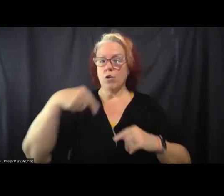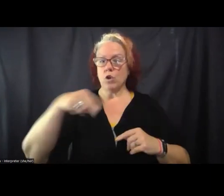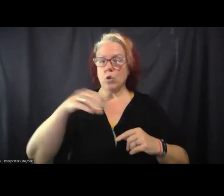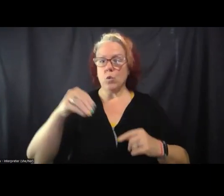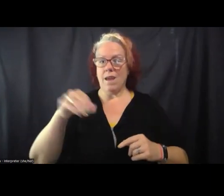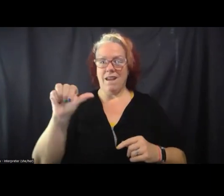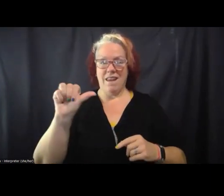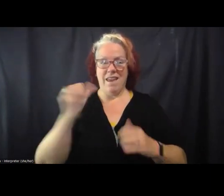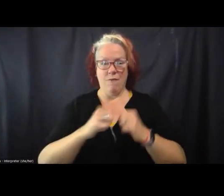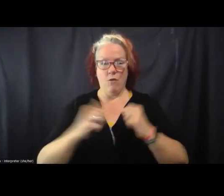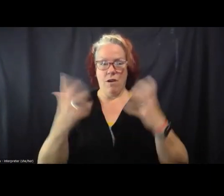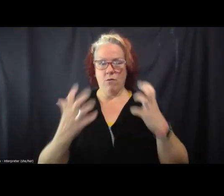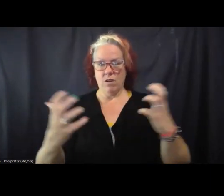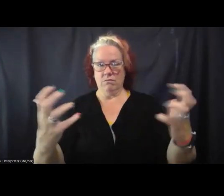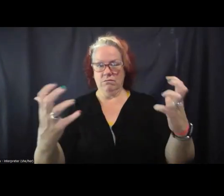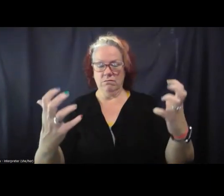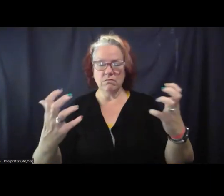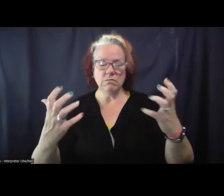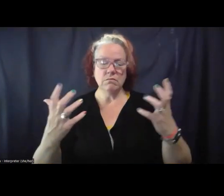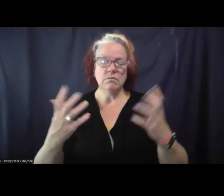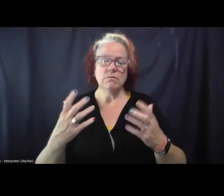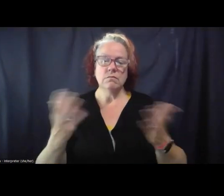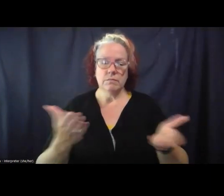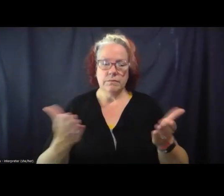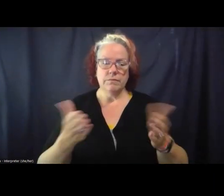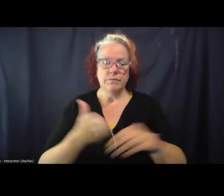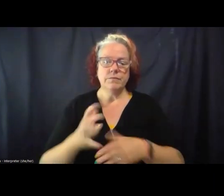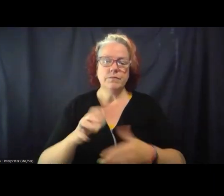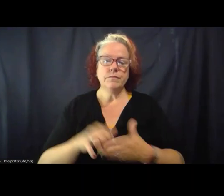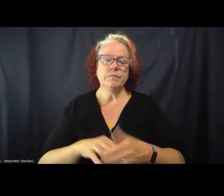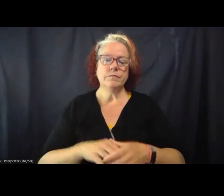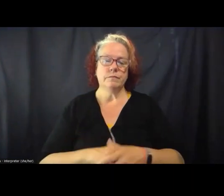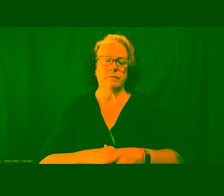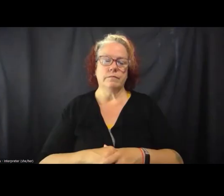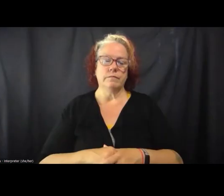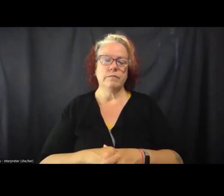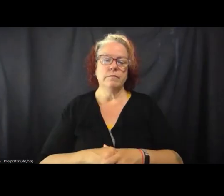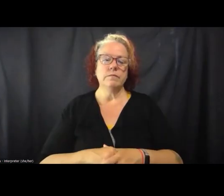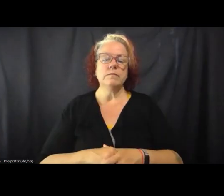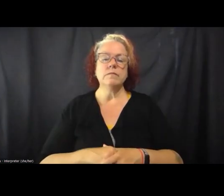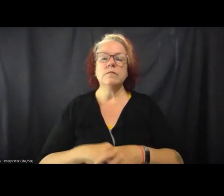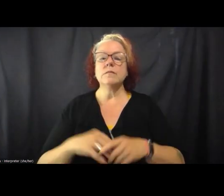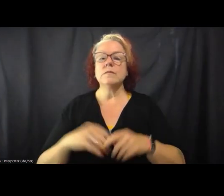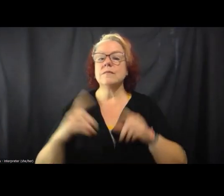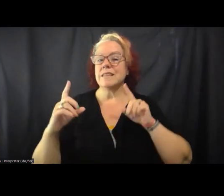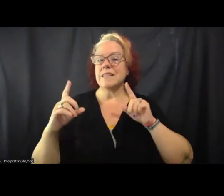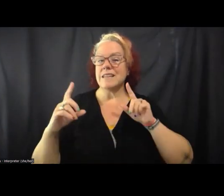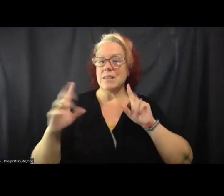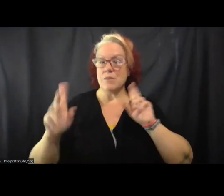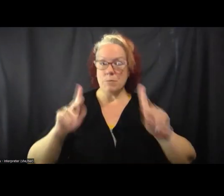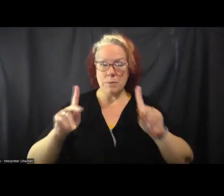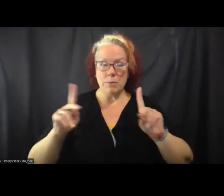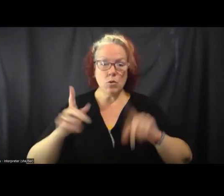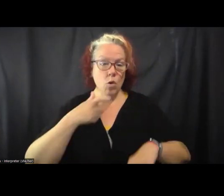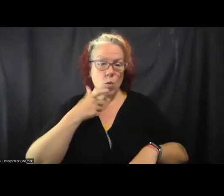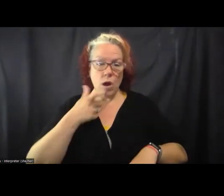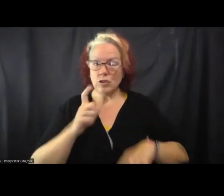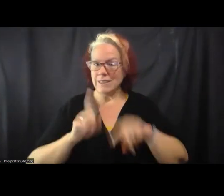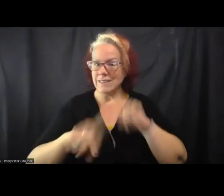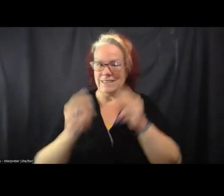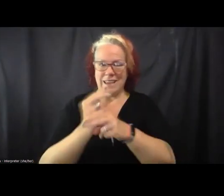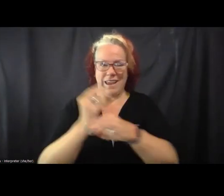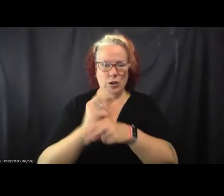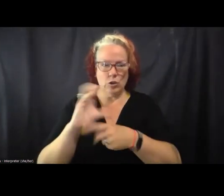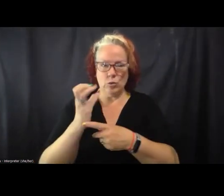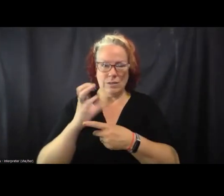everyone here in attendance after that. Attendees won't be able to use the chat. And